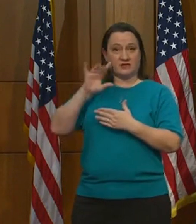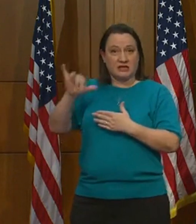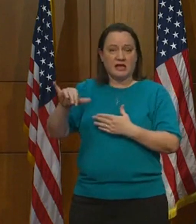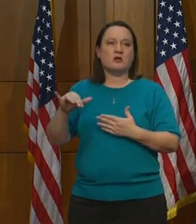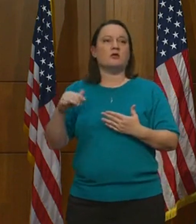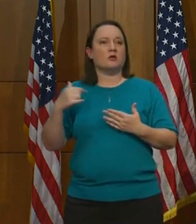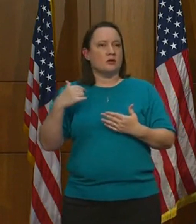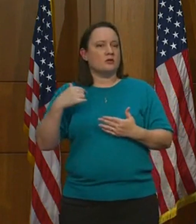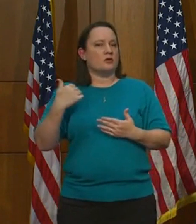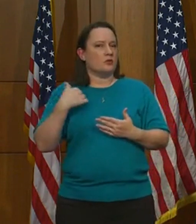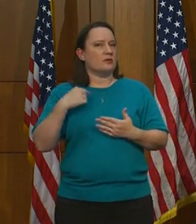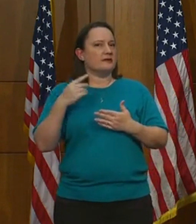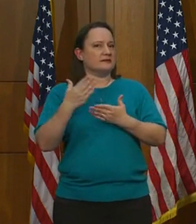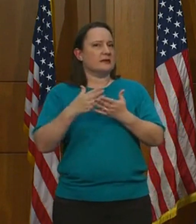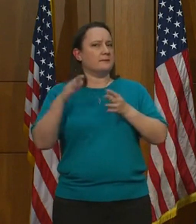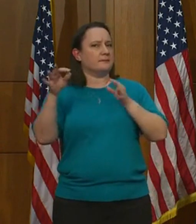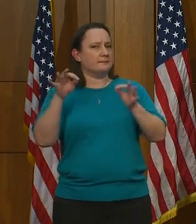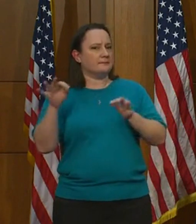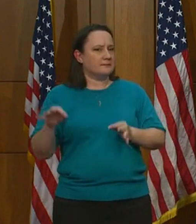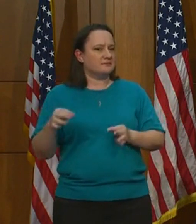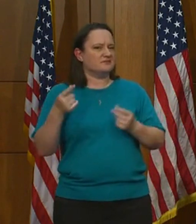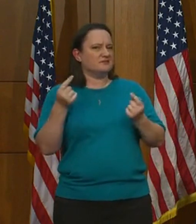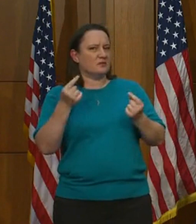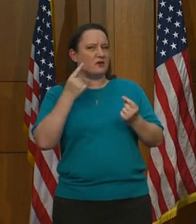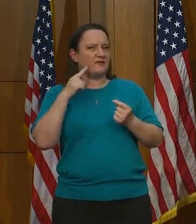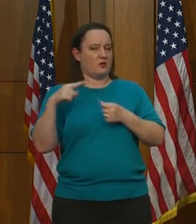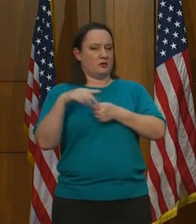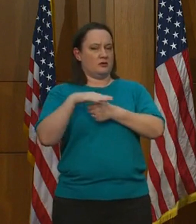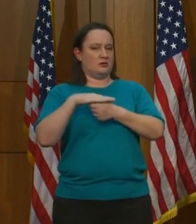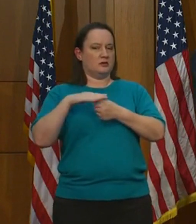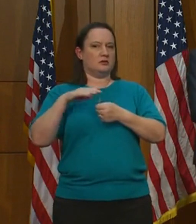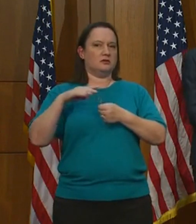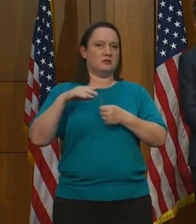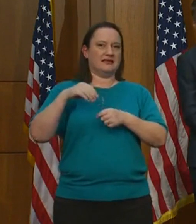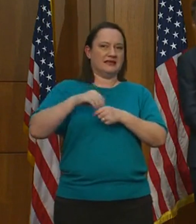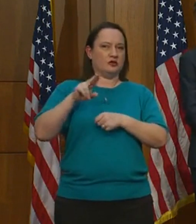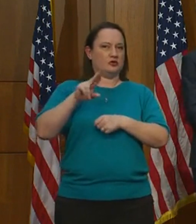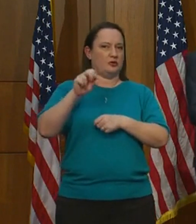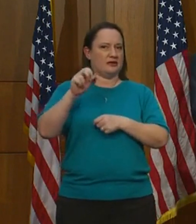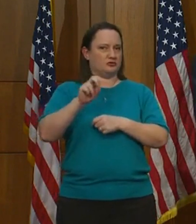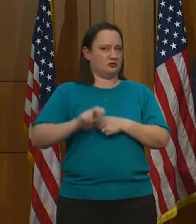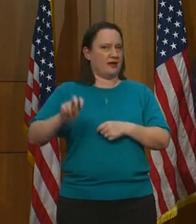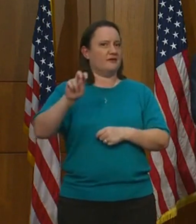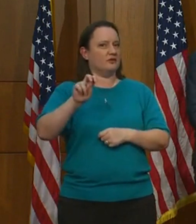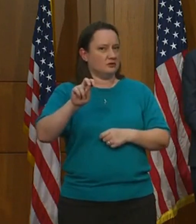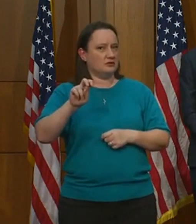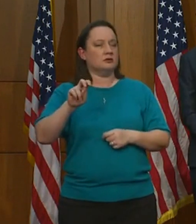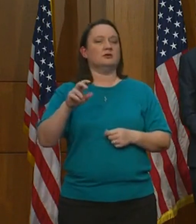around domestic travel. At this point in time, there's no statewide